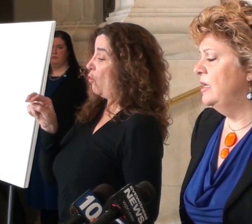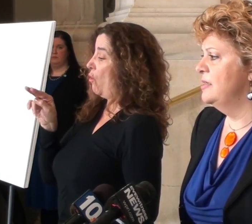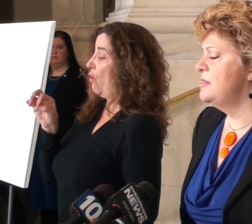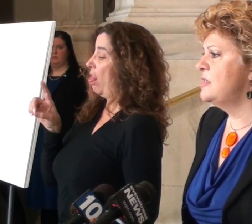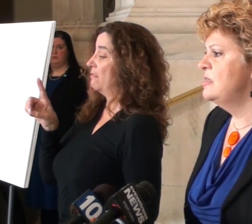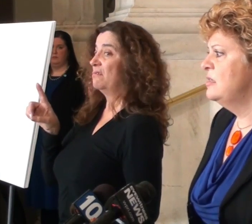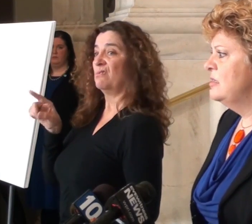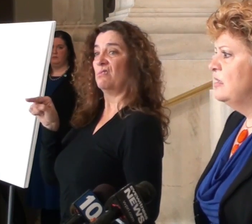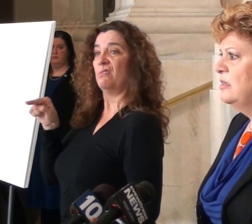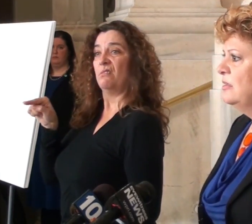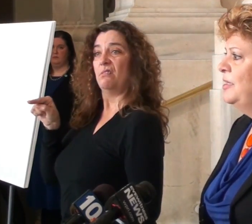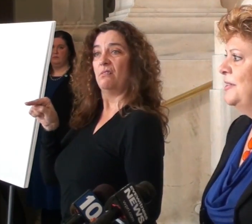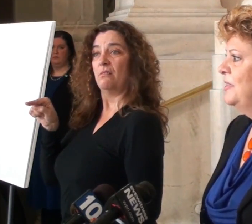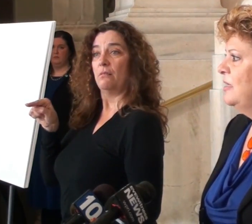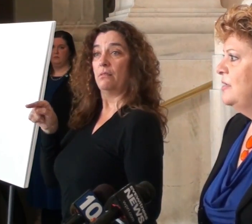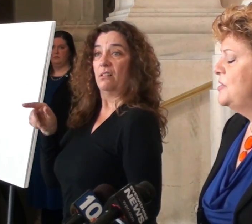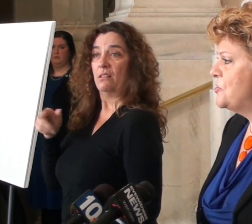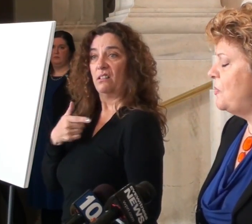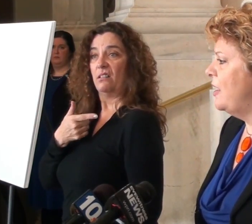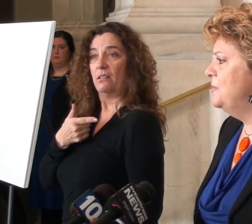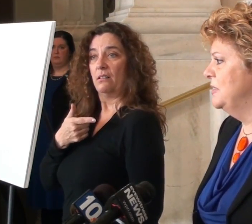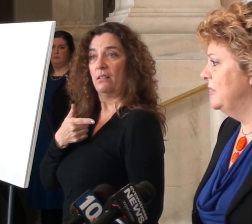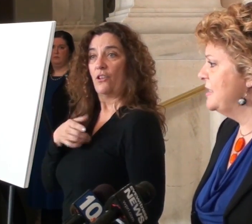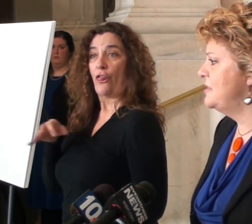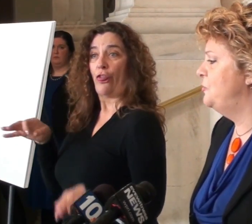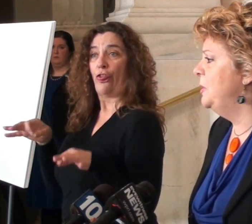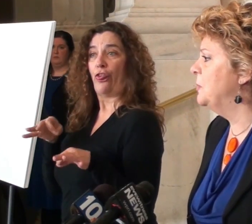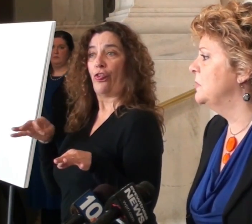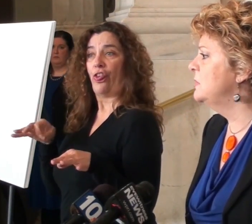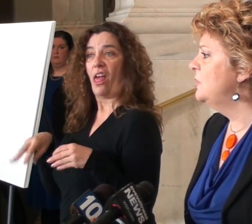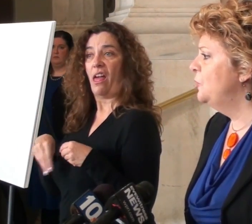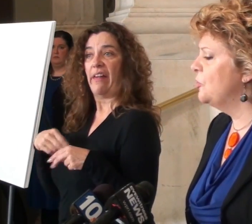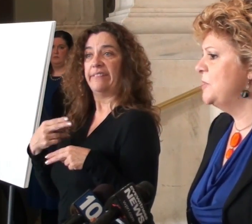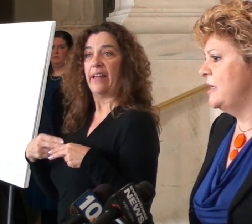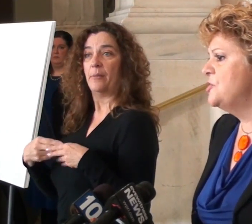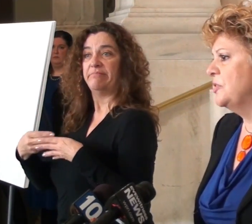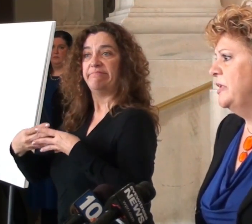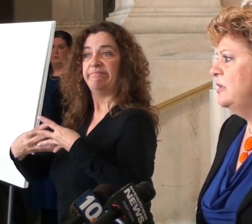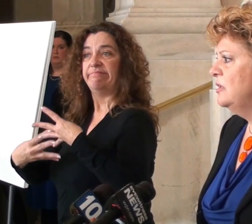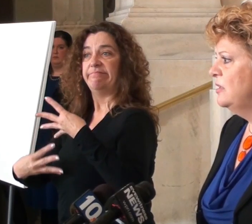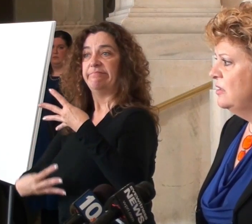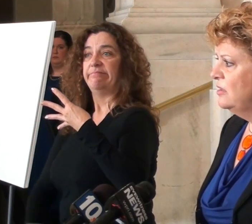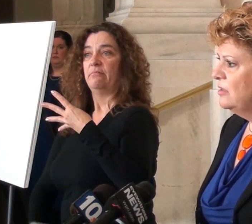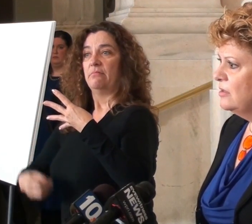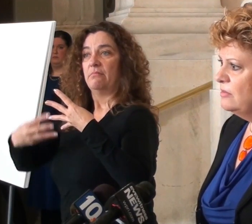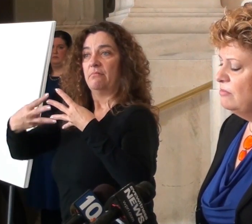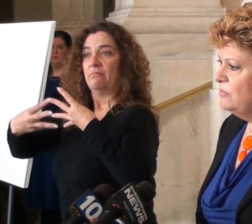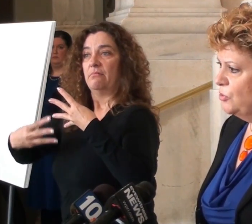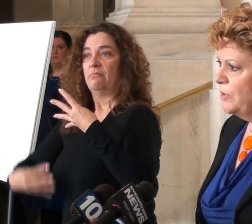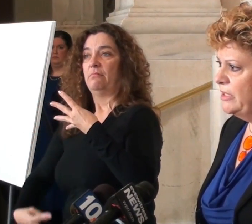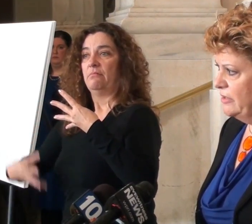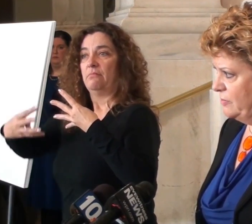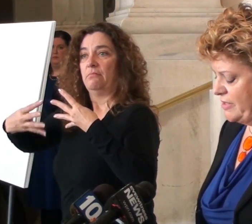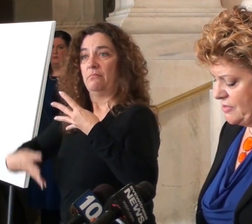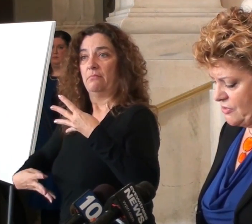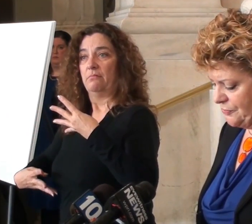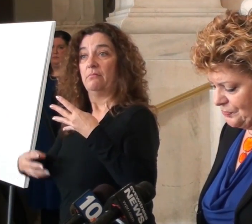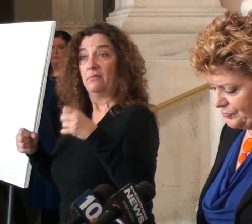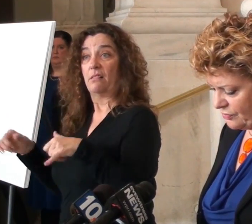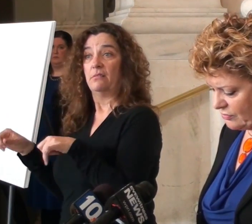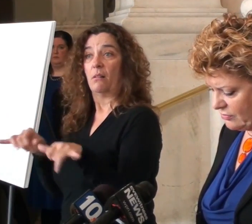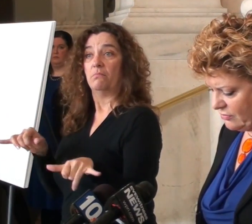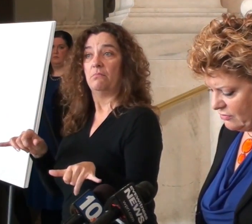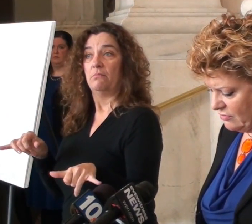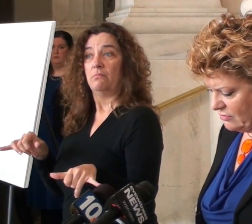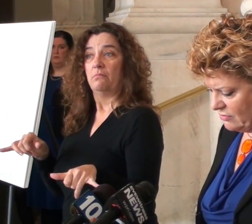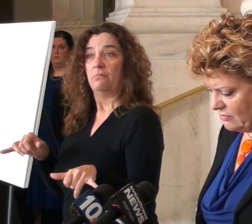is describing a list of people who could potentially do what he did to my sister.